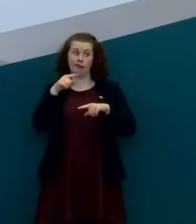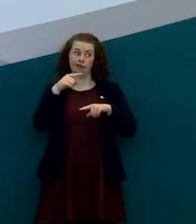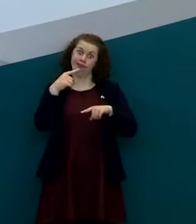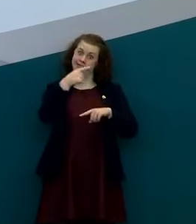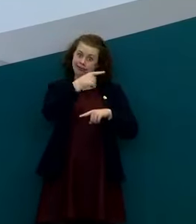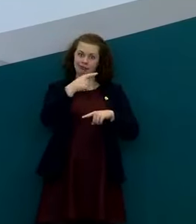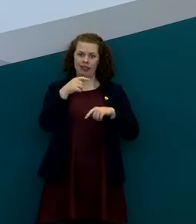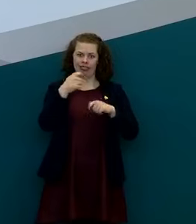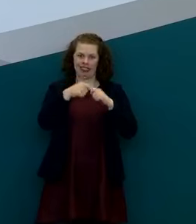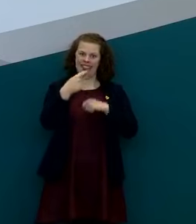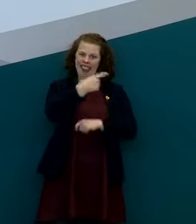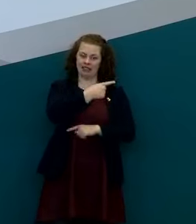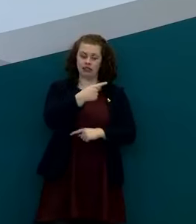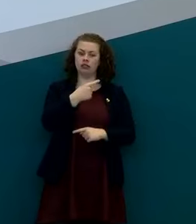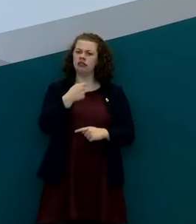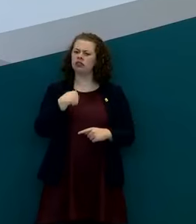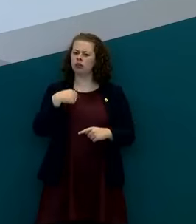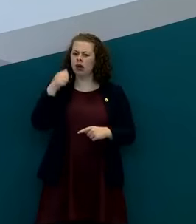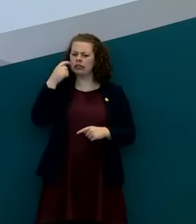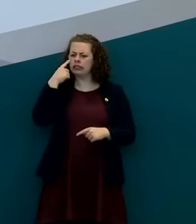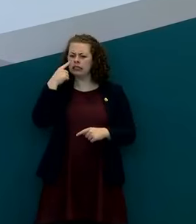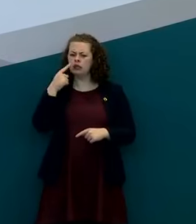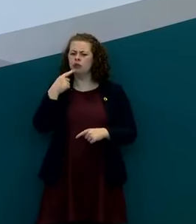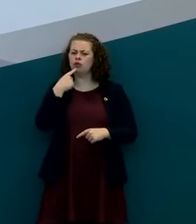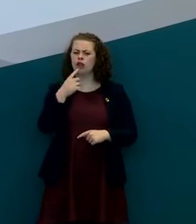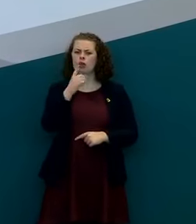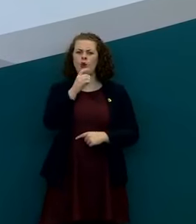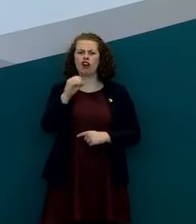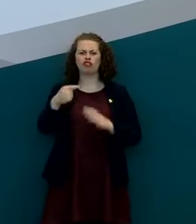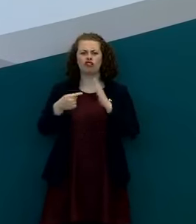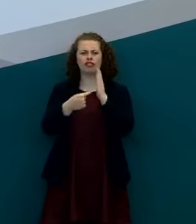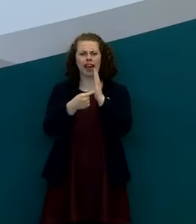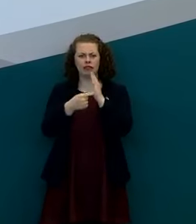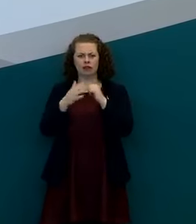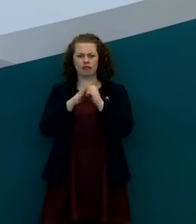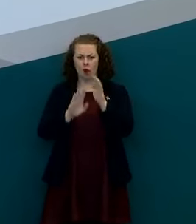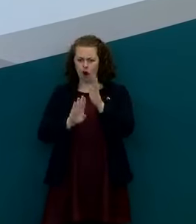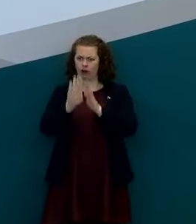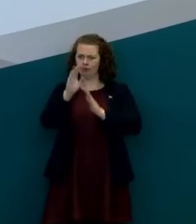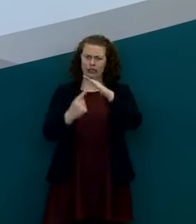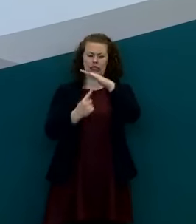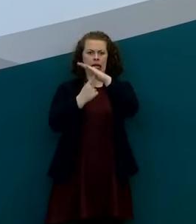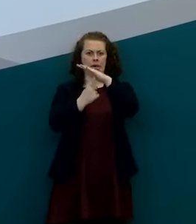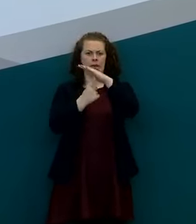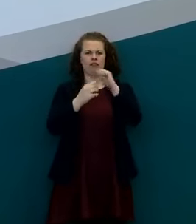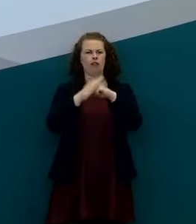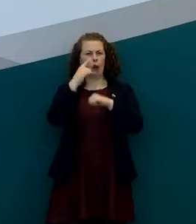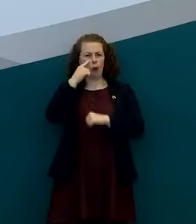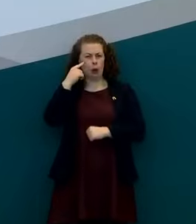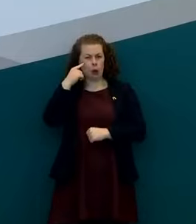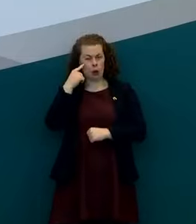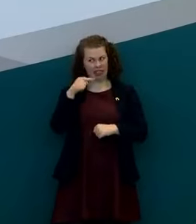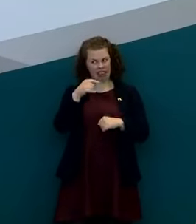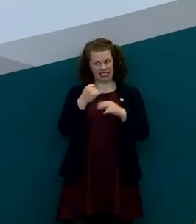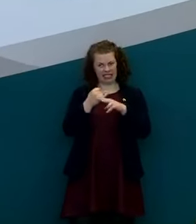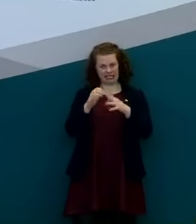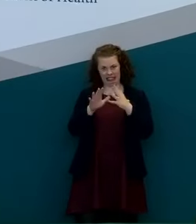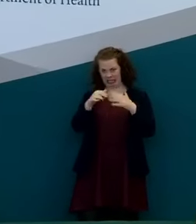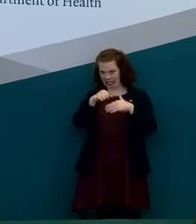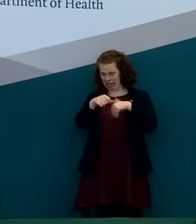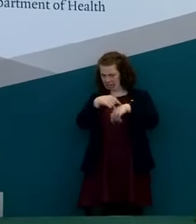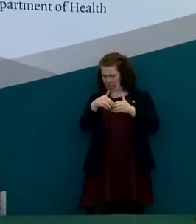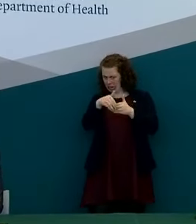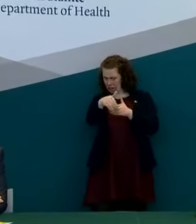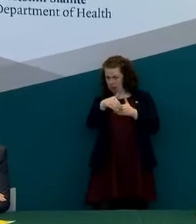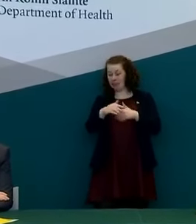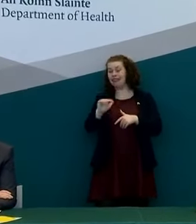that you have 100 000 as the first peak which would be in about 10 days time or so and then you have 60 000 which